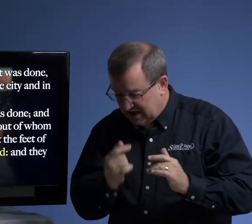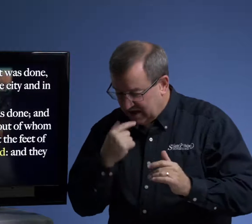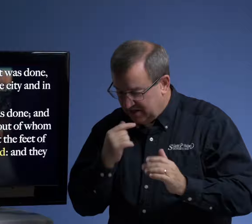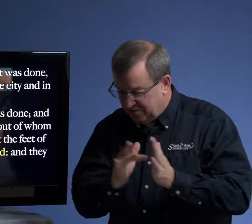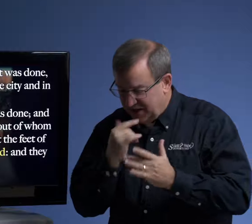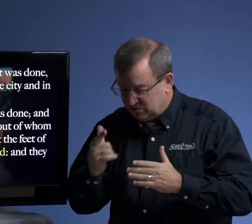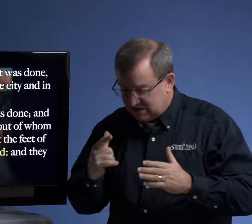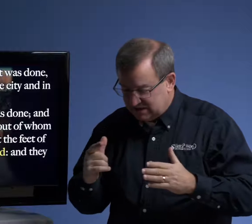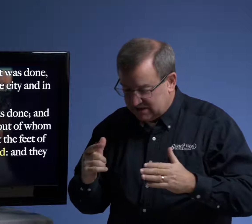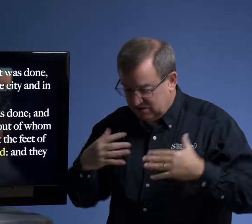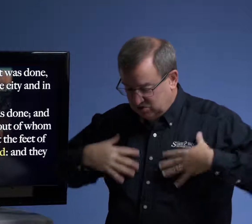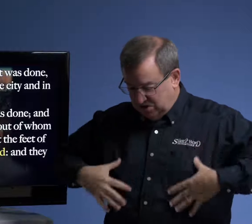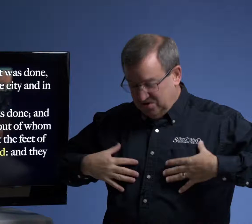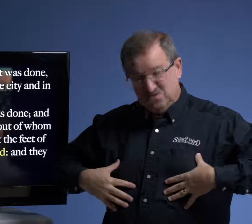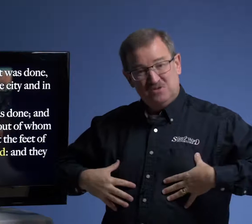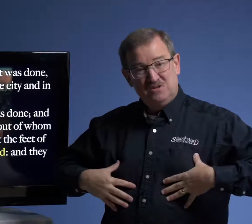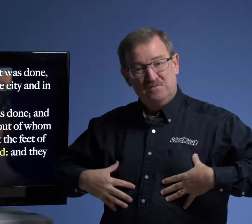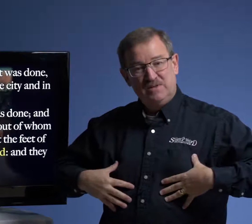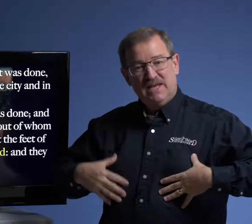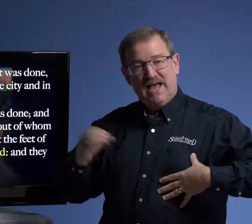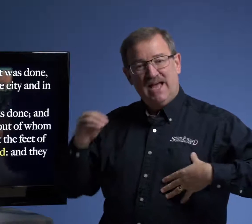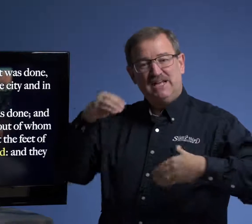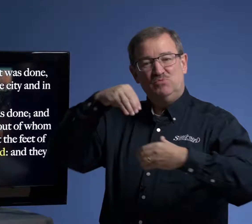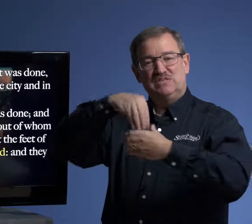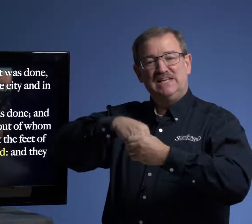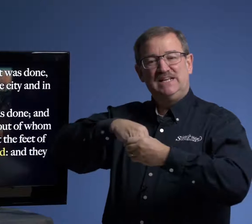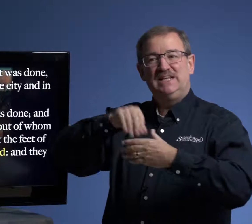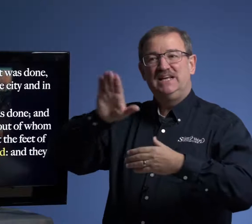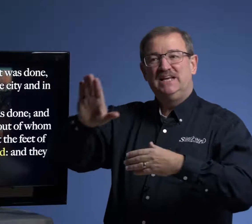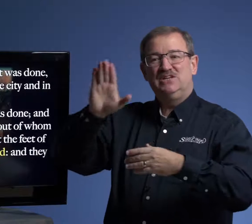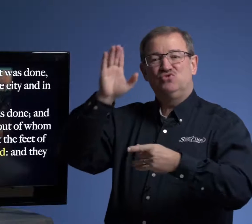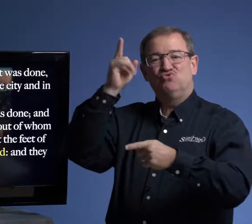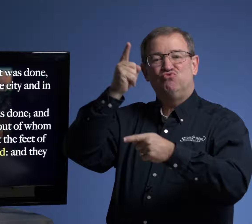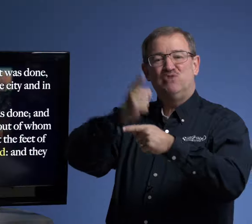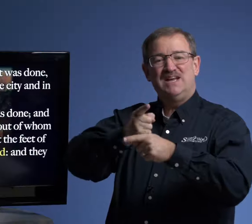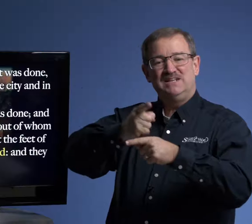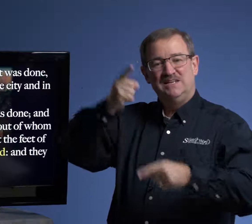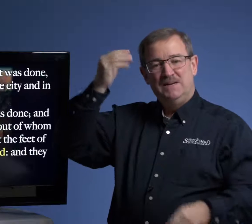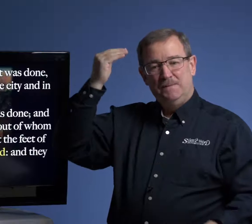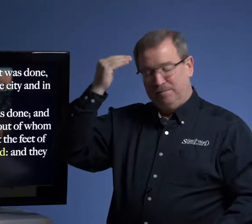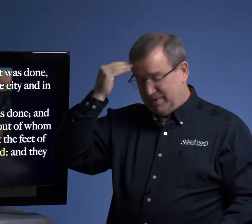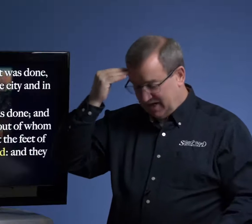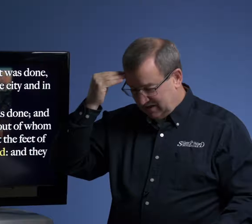And the Bible says he was clothed and he was in his right mind.